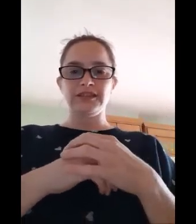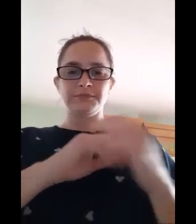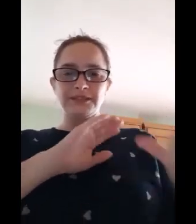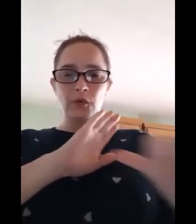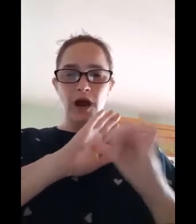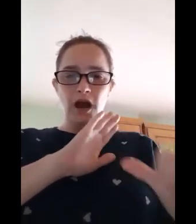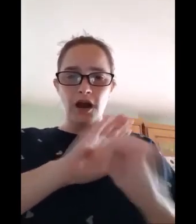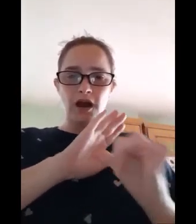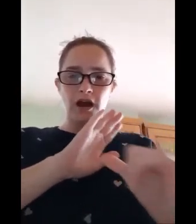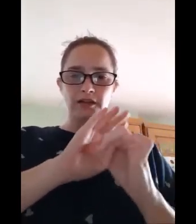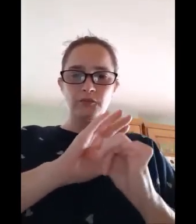it was so hard